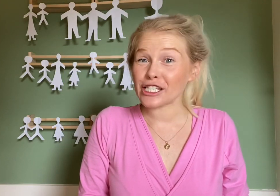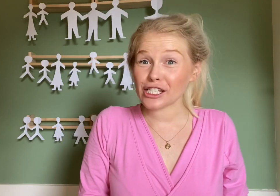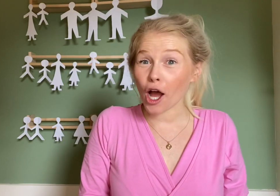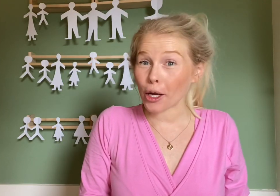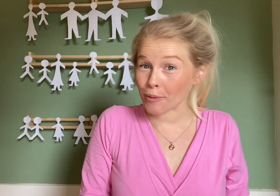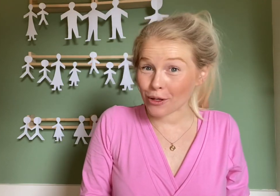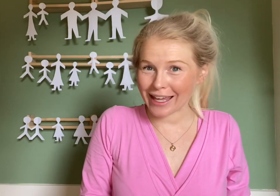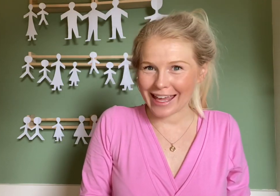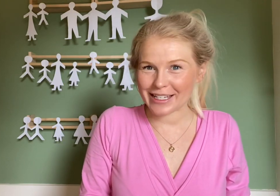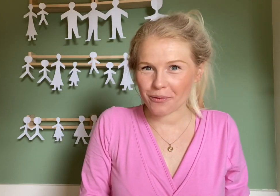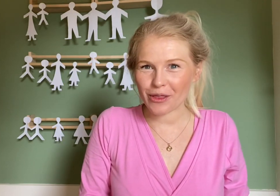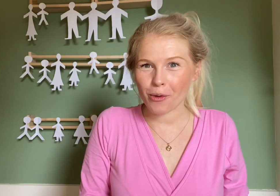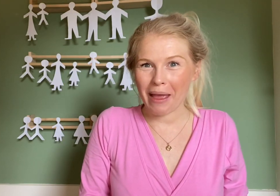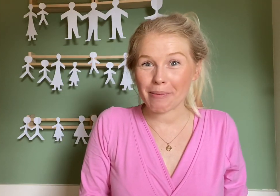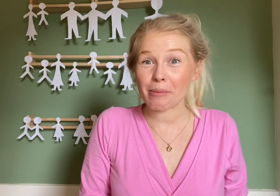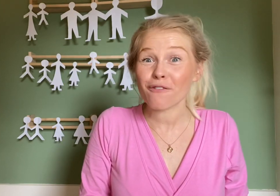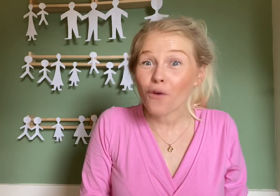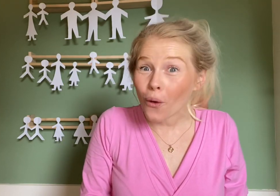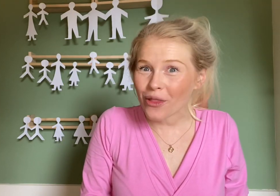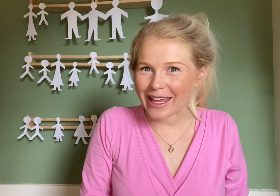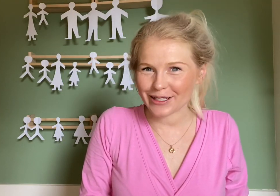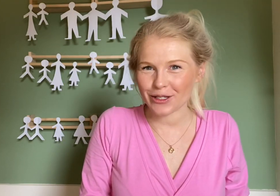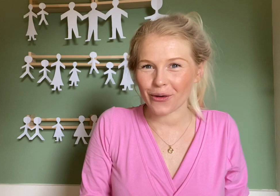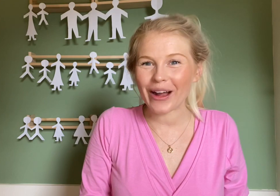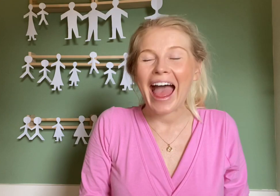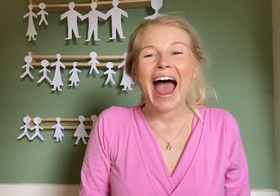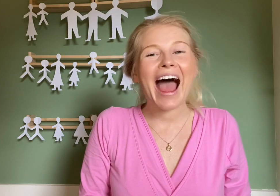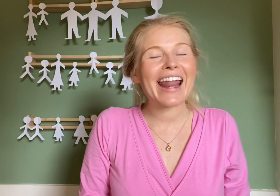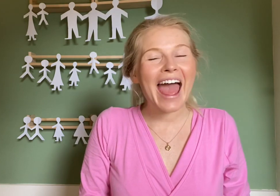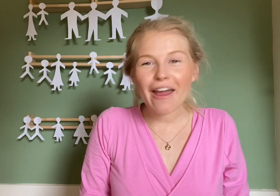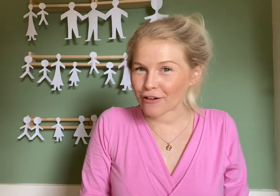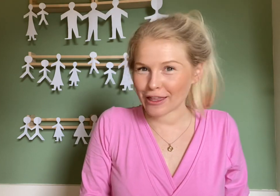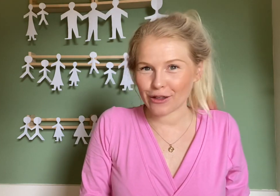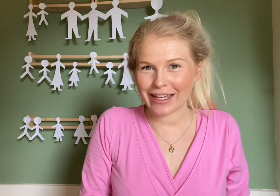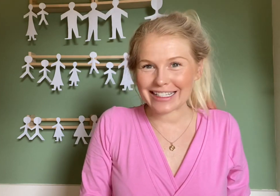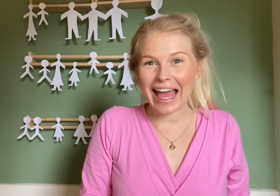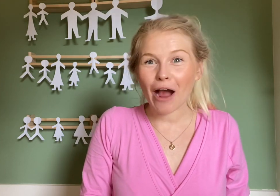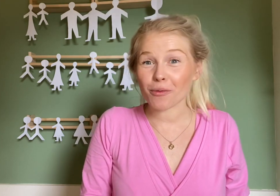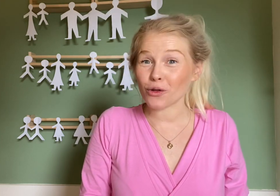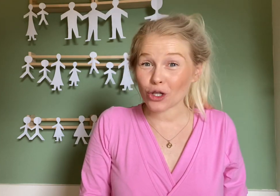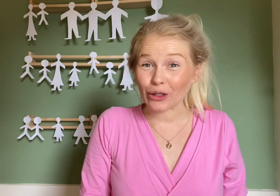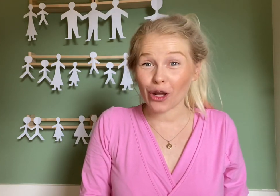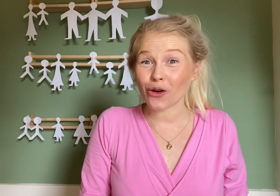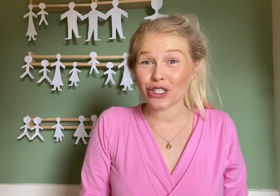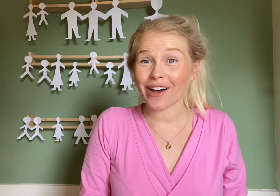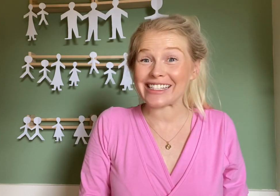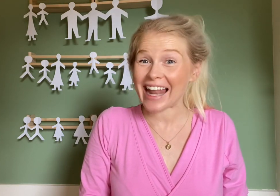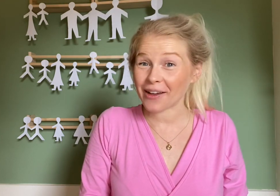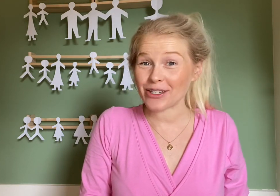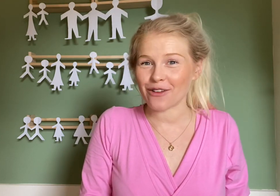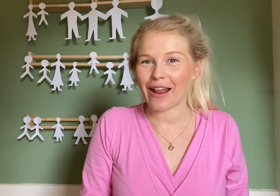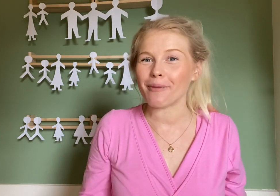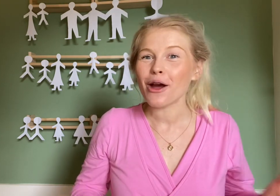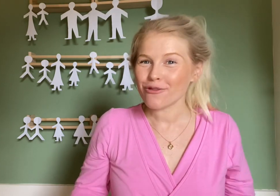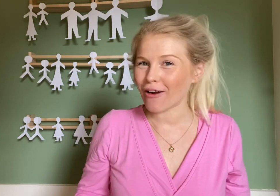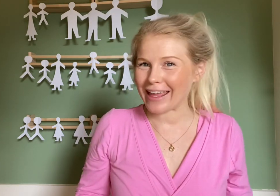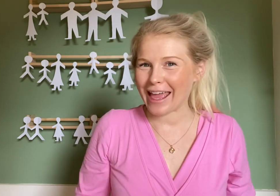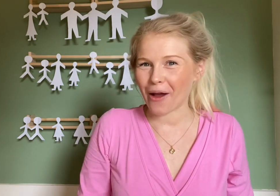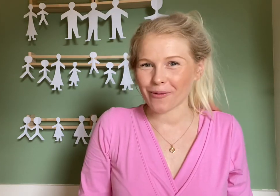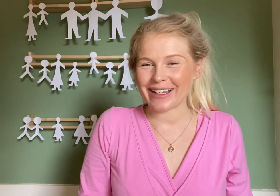start communicating with your baby before they can talk and everything you need to help your toddler or child's language develop right here on my